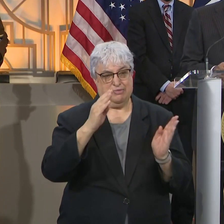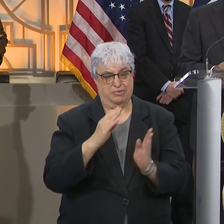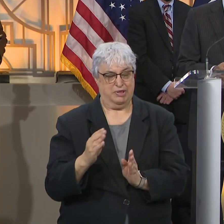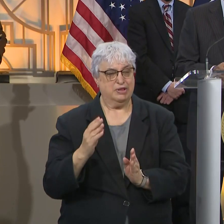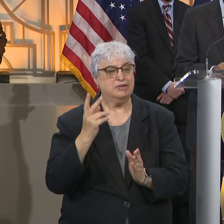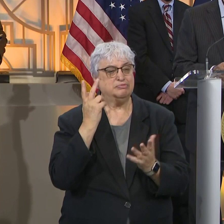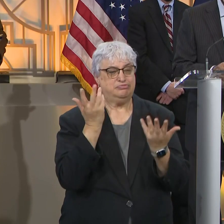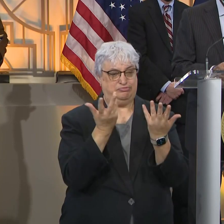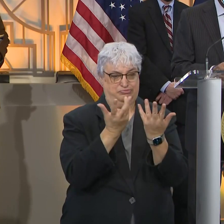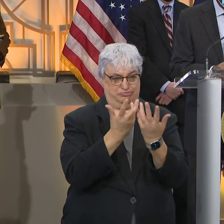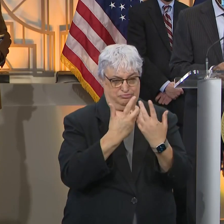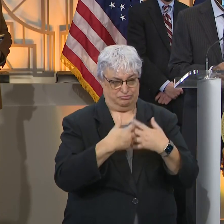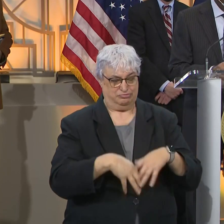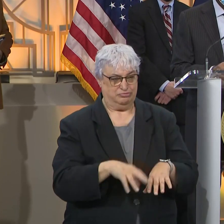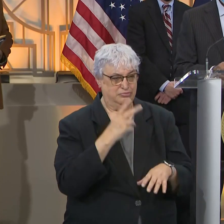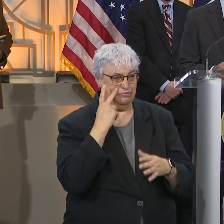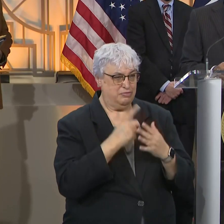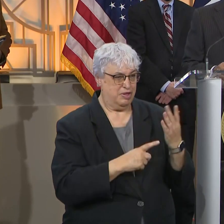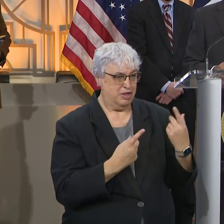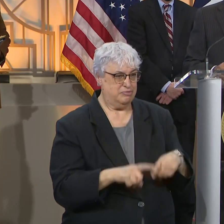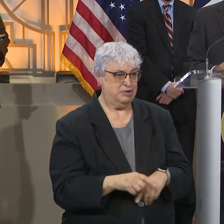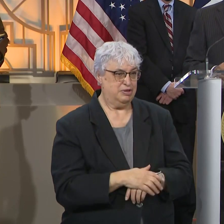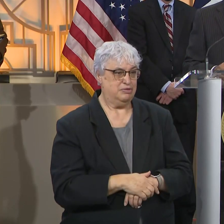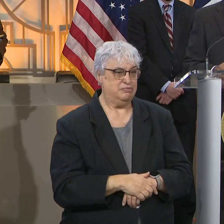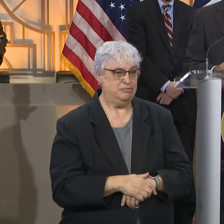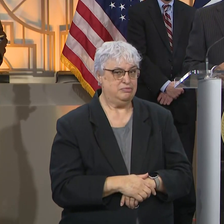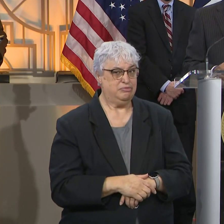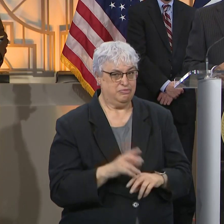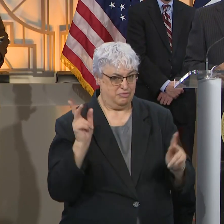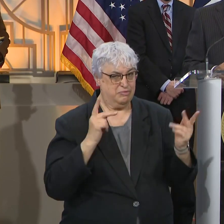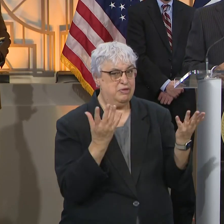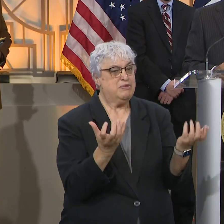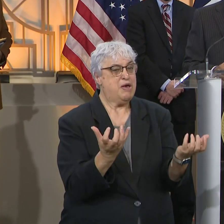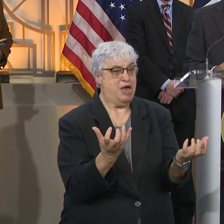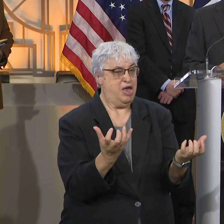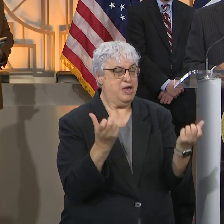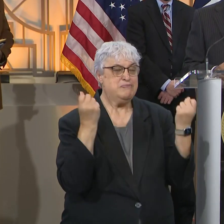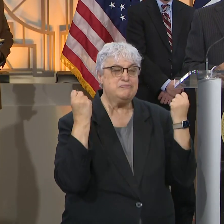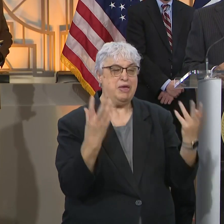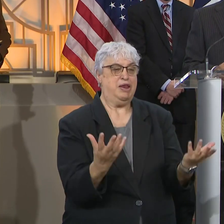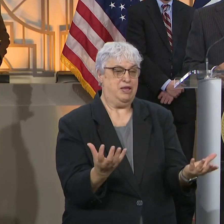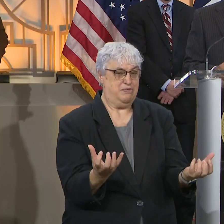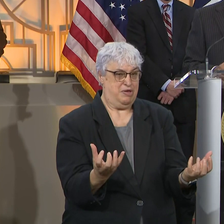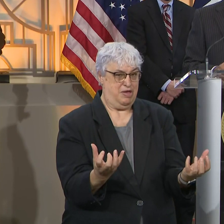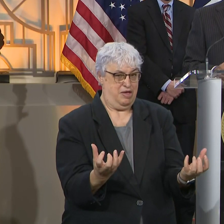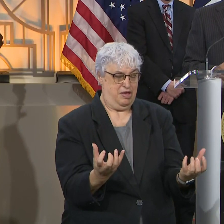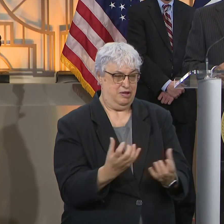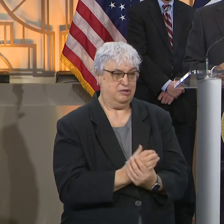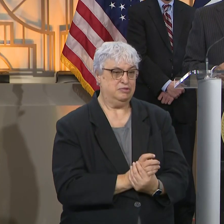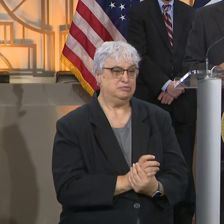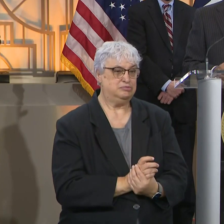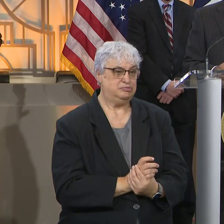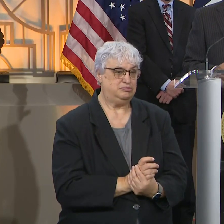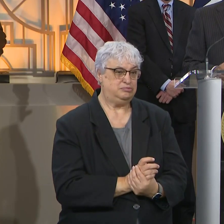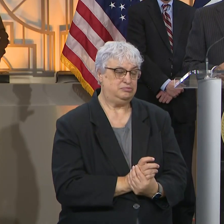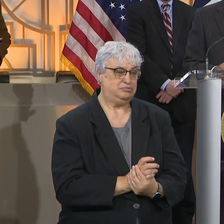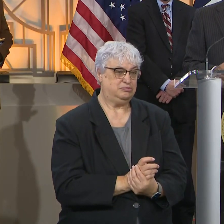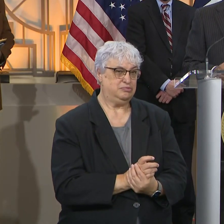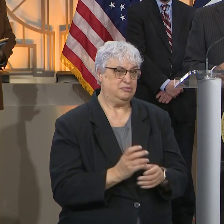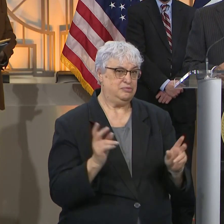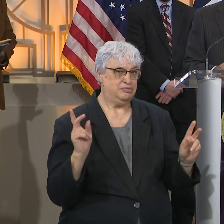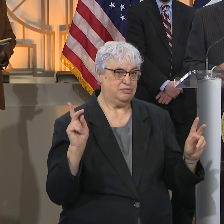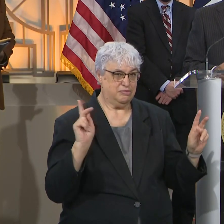what happens. The reality is that that's a huge demand and we just need everyone to work